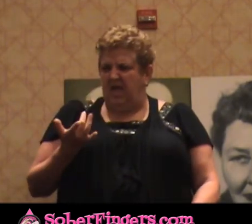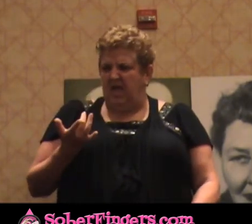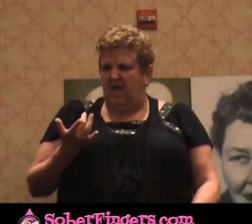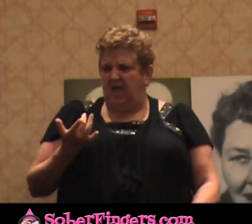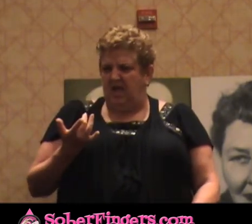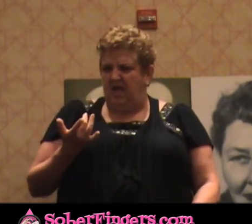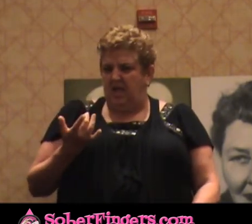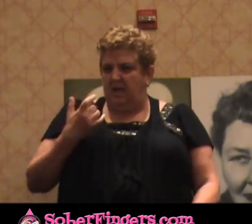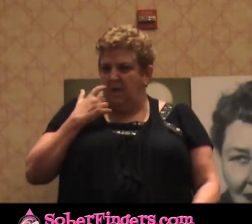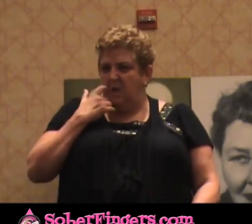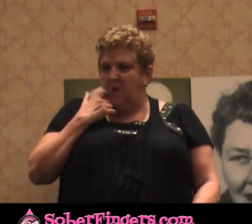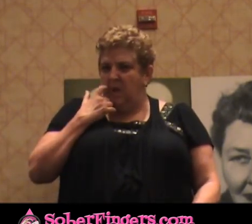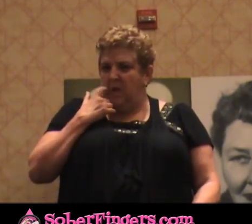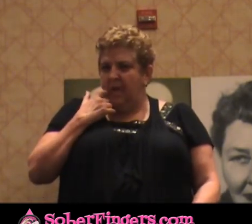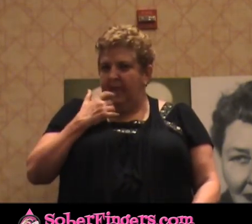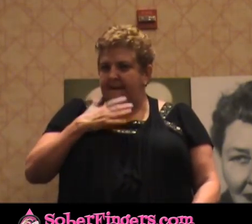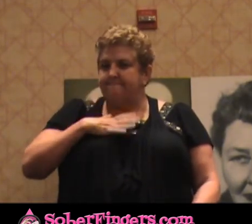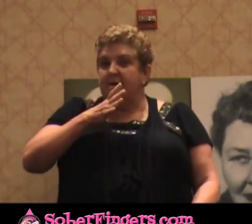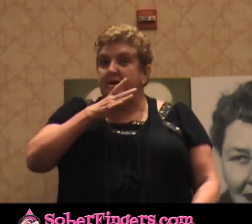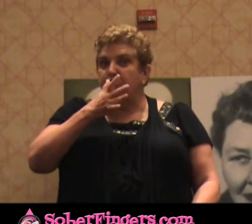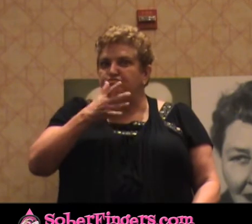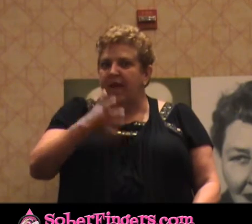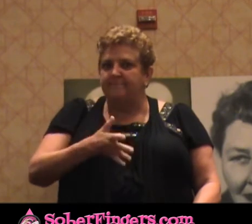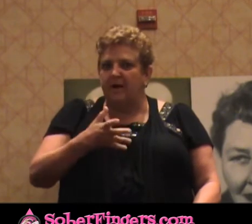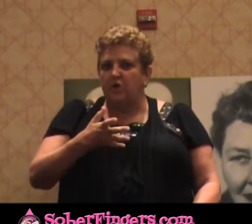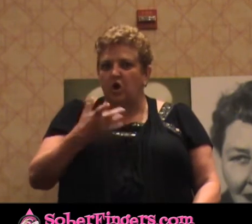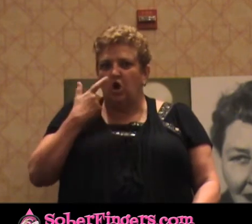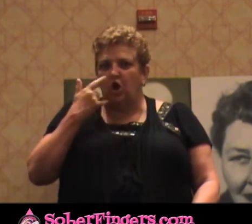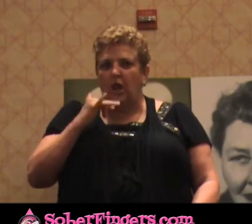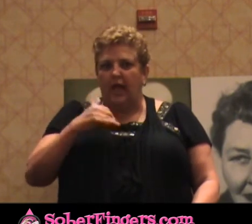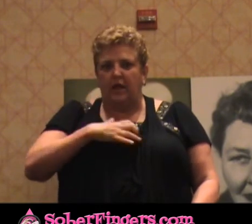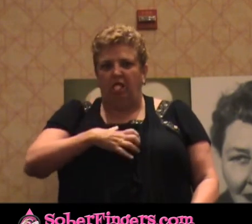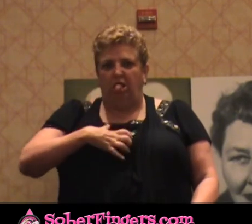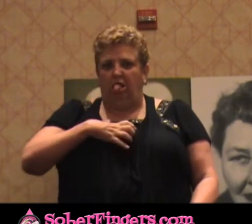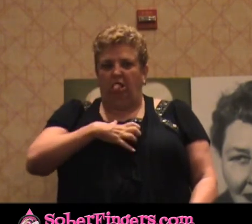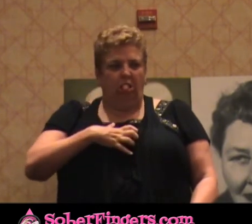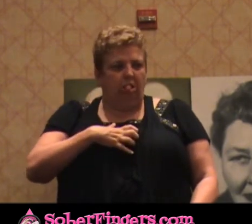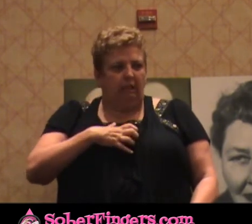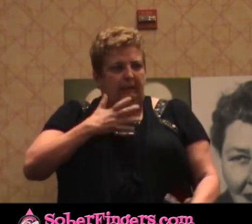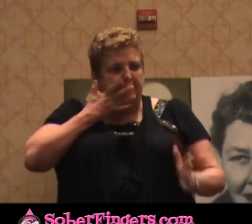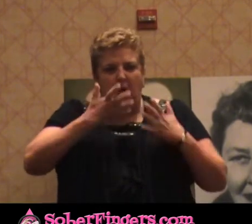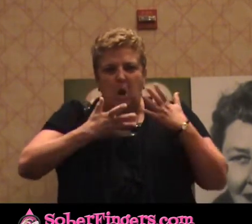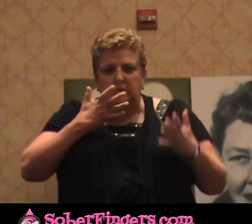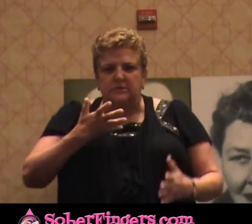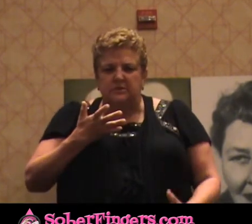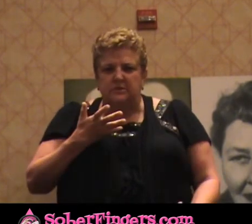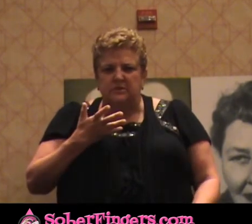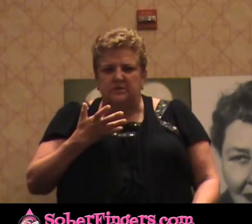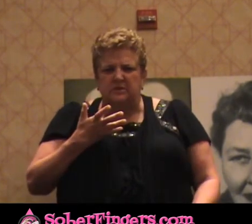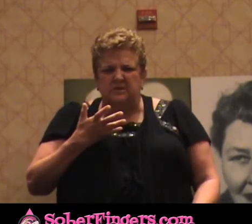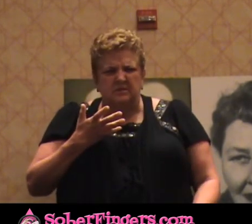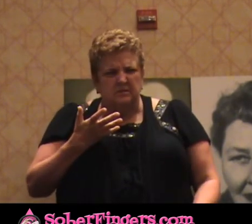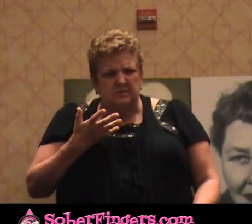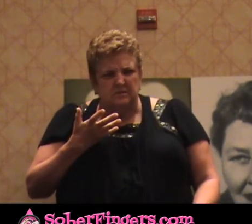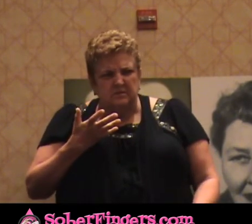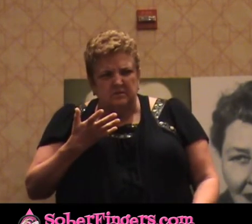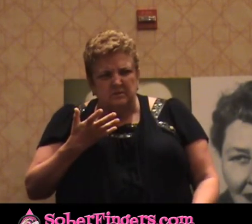And my grandmother would look like really disgusted and just embarrassed. And how long had I went out and looking like that? It's very